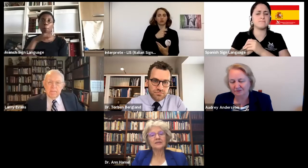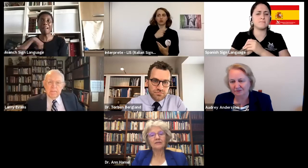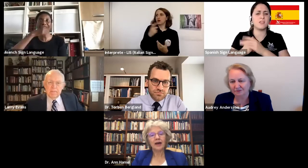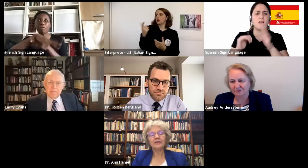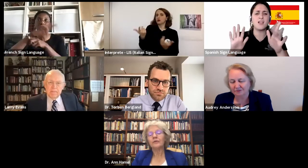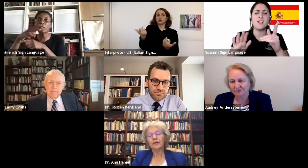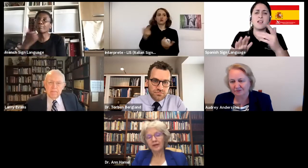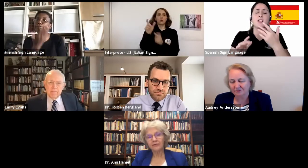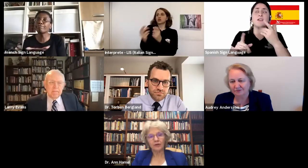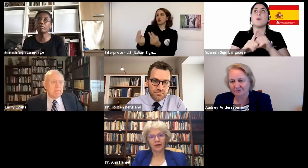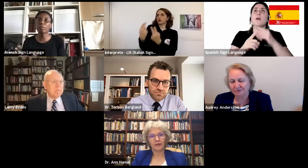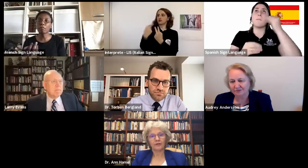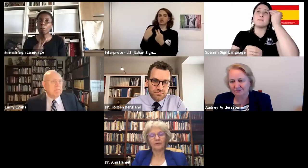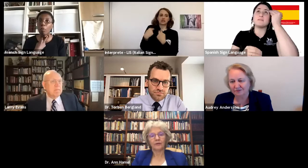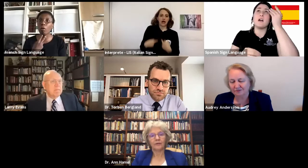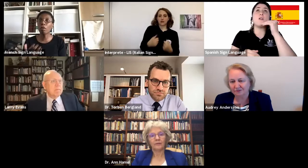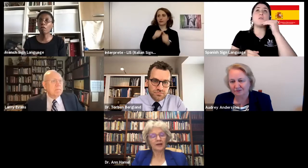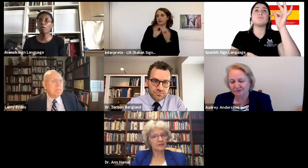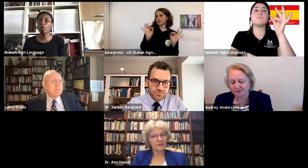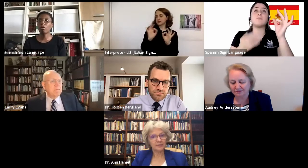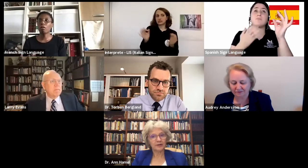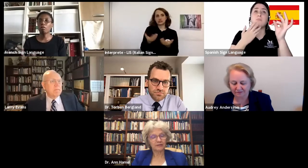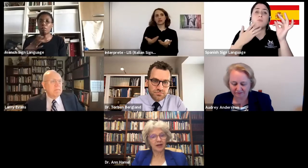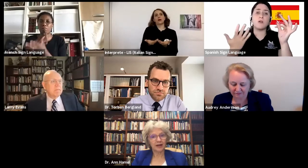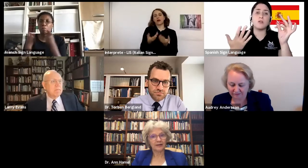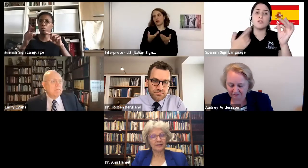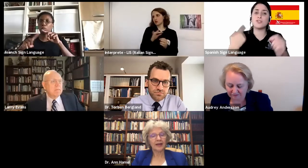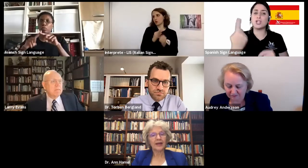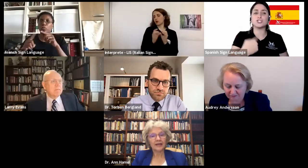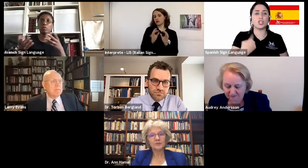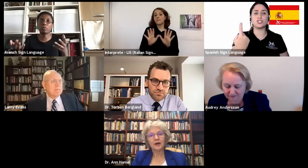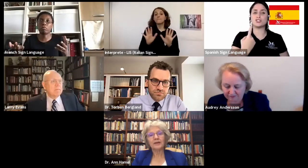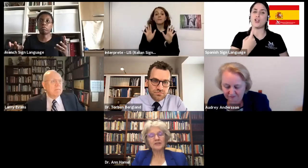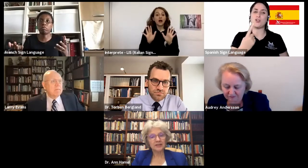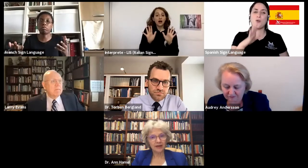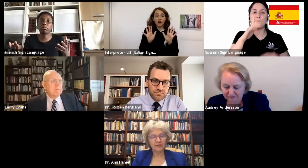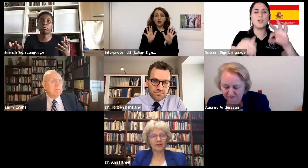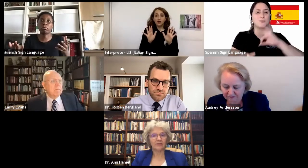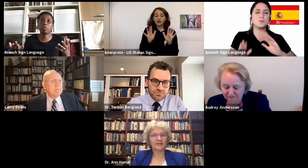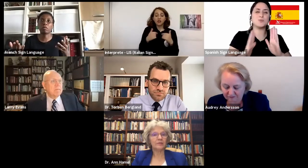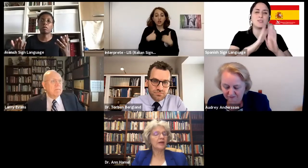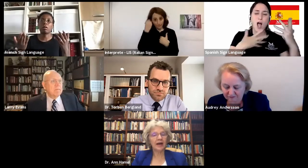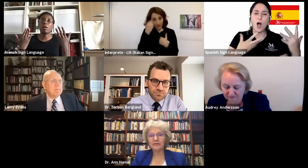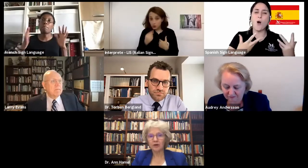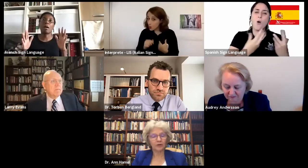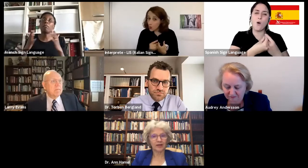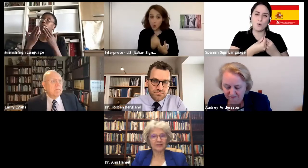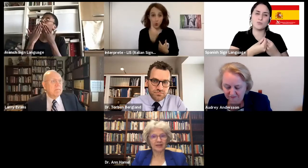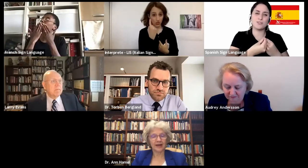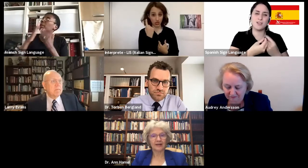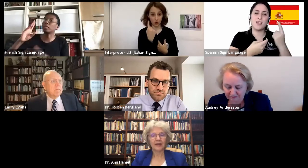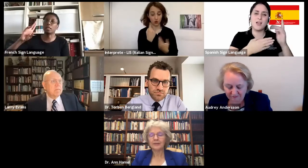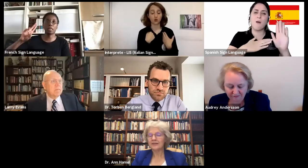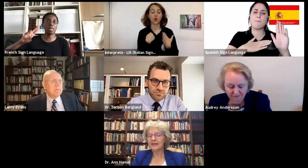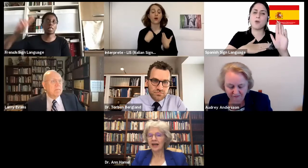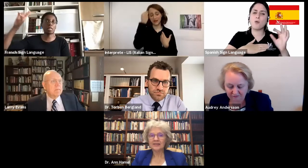is the fact that we're never alone because of the Spirit of God. He has promised to never leave us. And we have to hold on